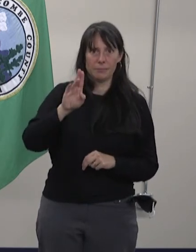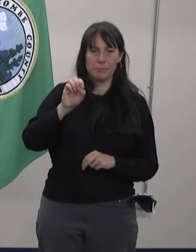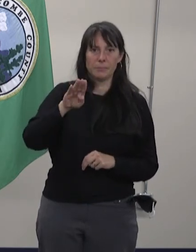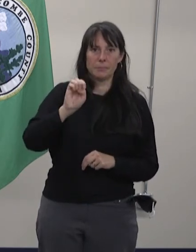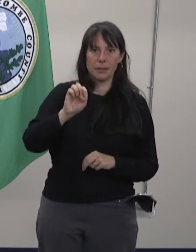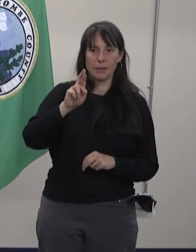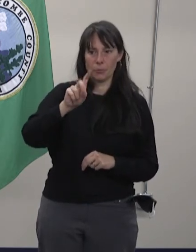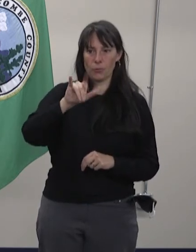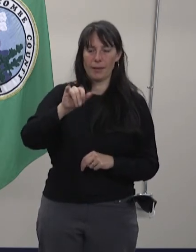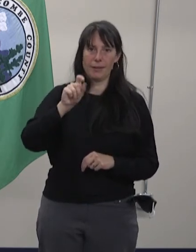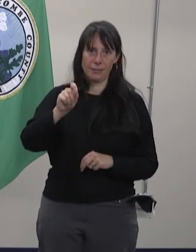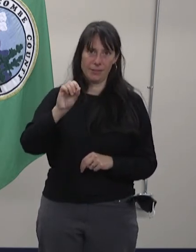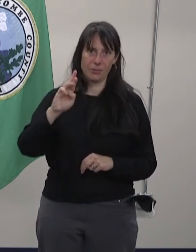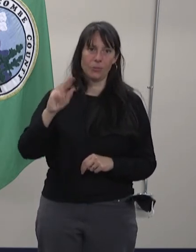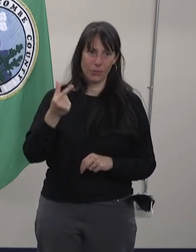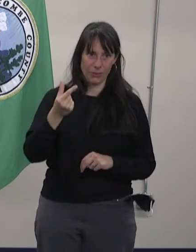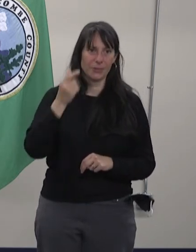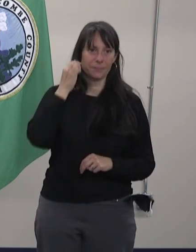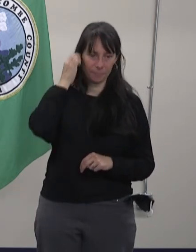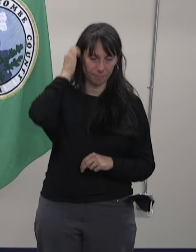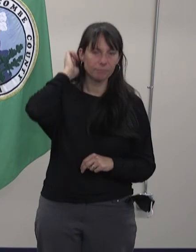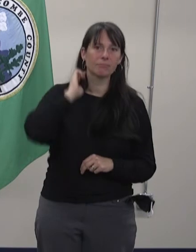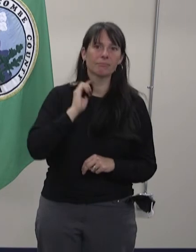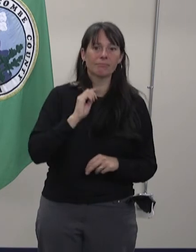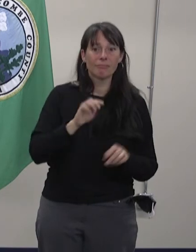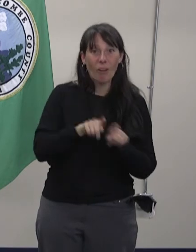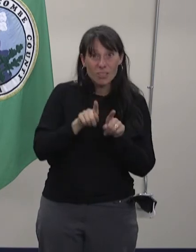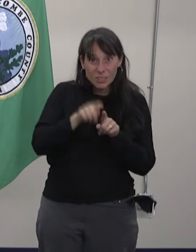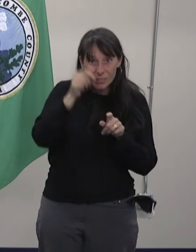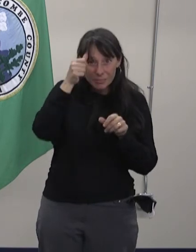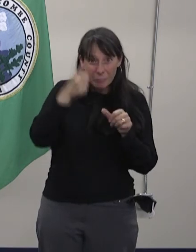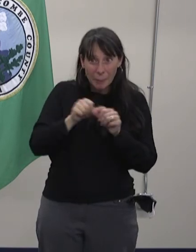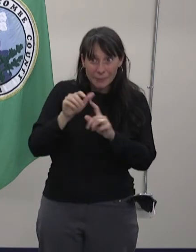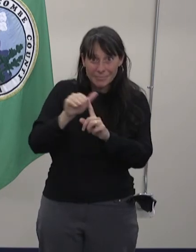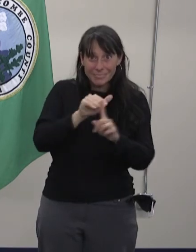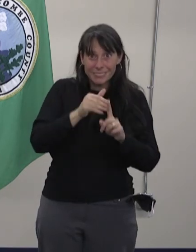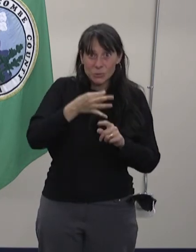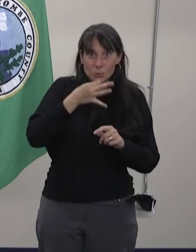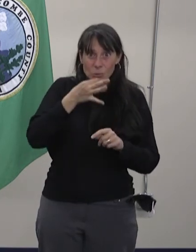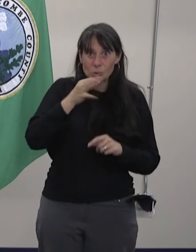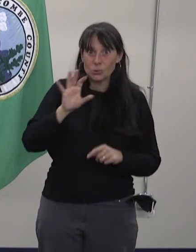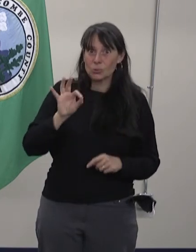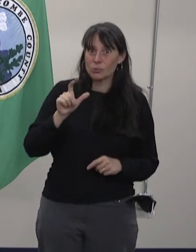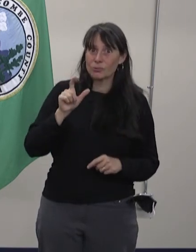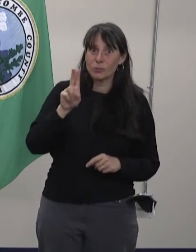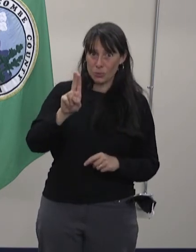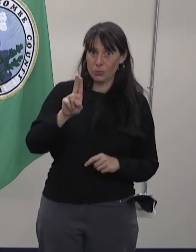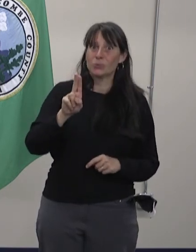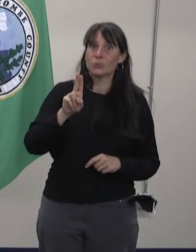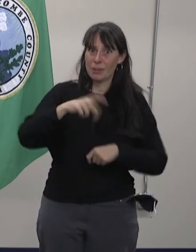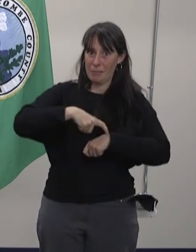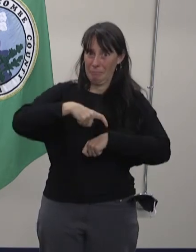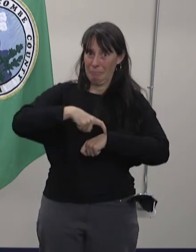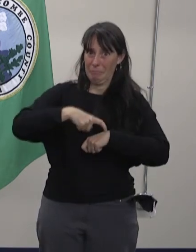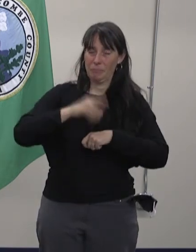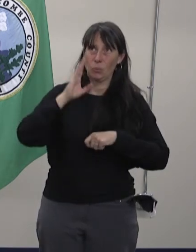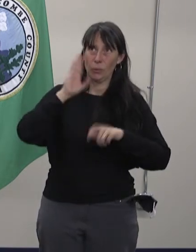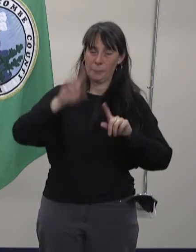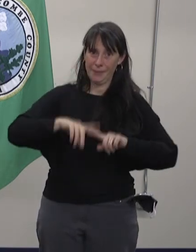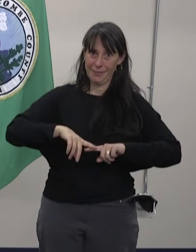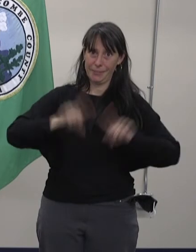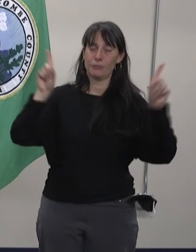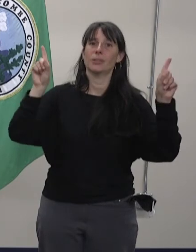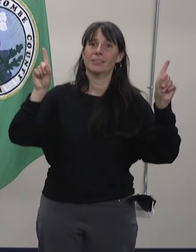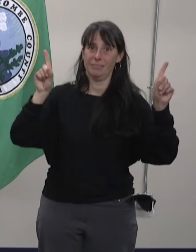This is also a good time to remind everyone that flu season is upon us. This will be a unique flu season in that it will be